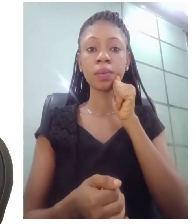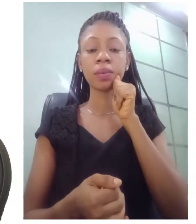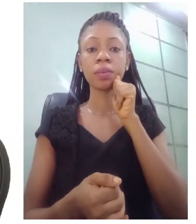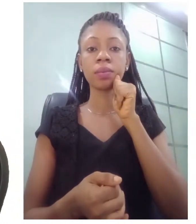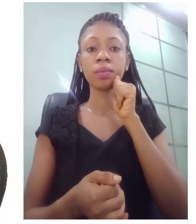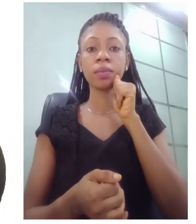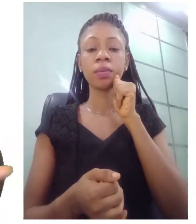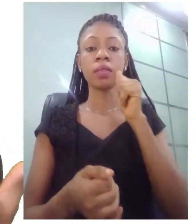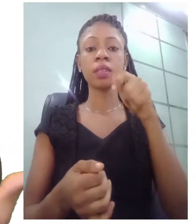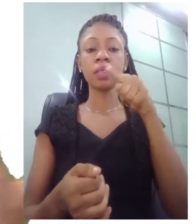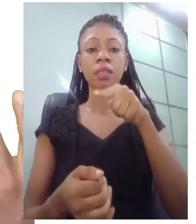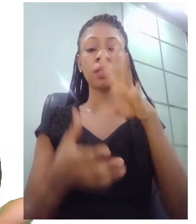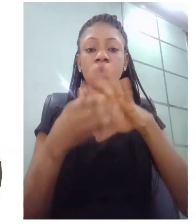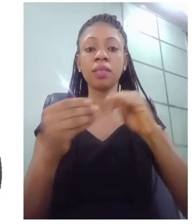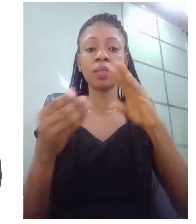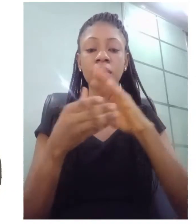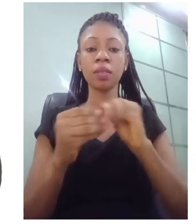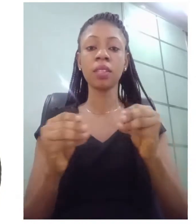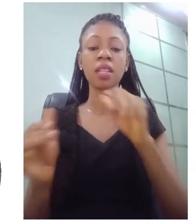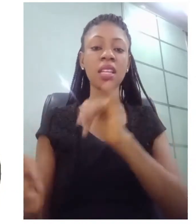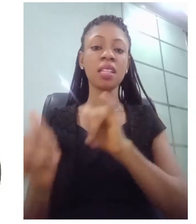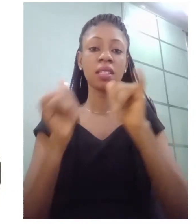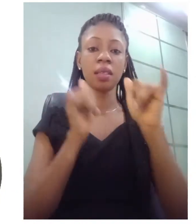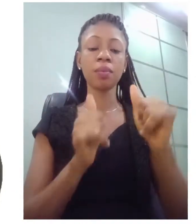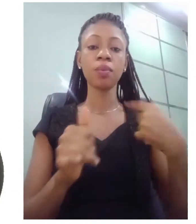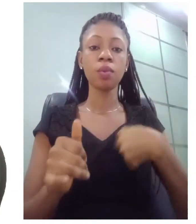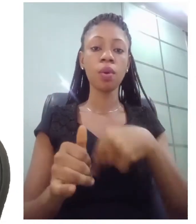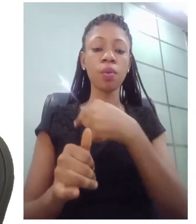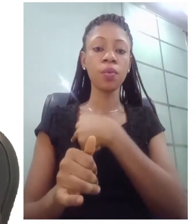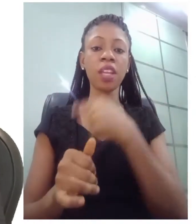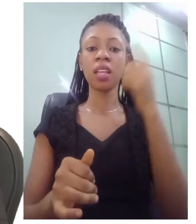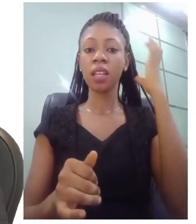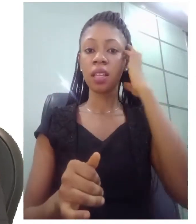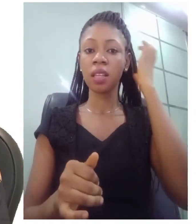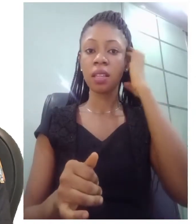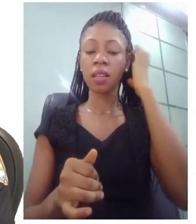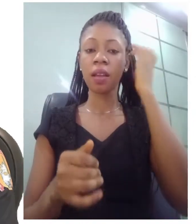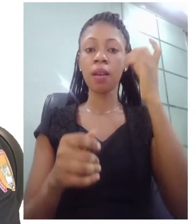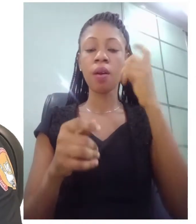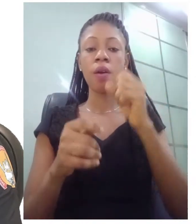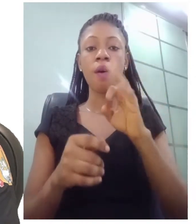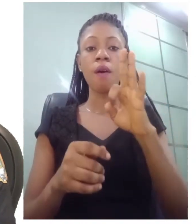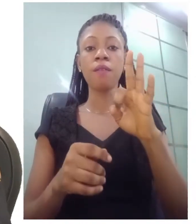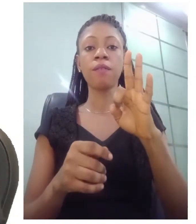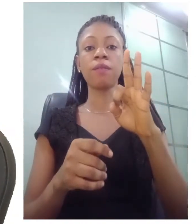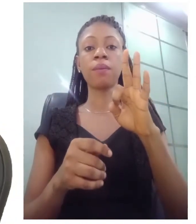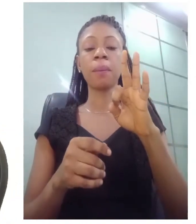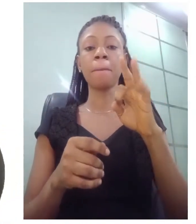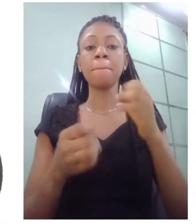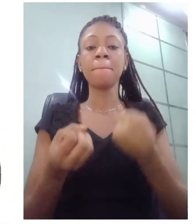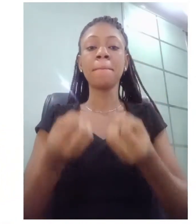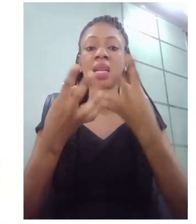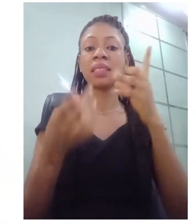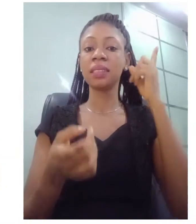typical of what we hear and what we know of very many deaf persons that we have